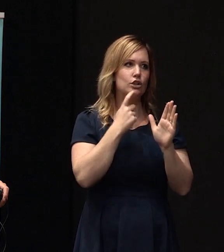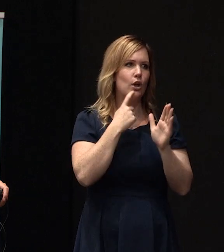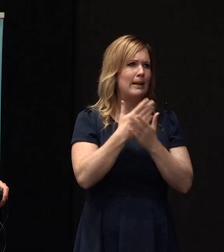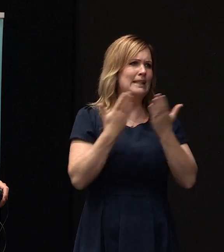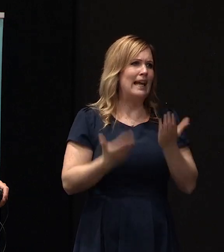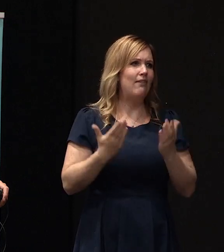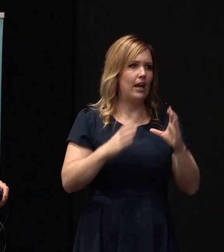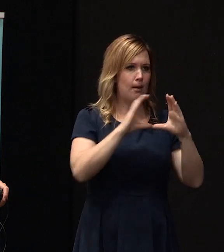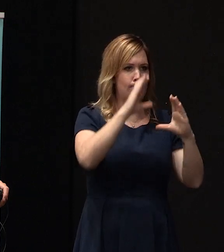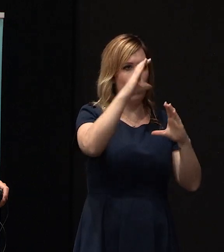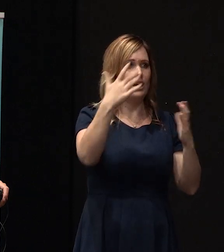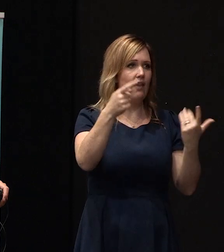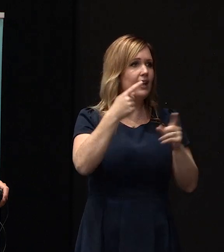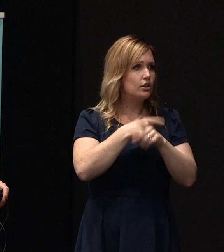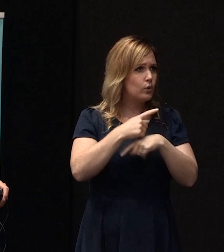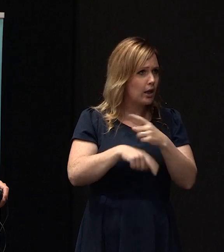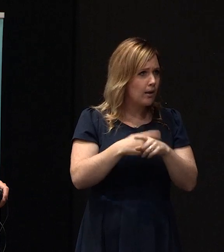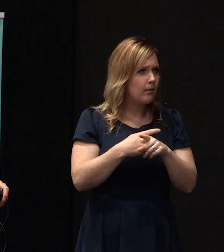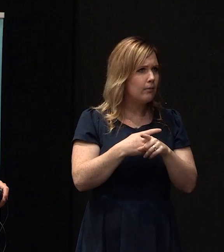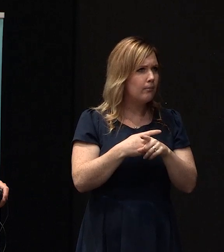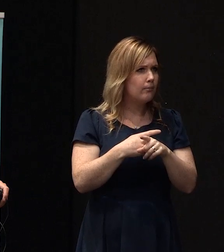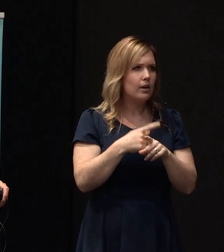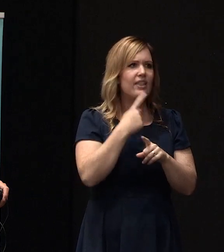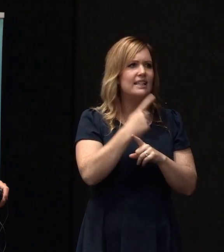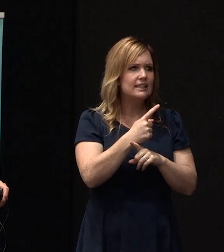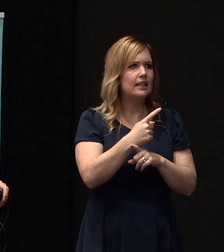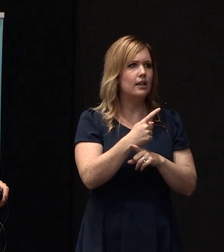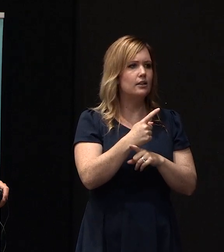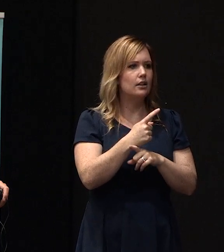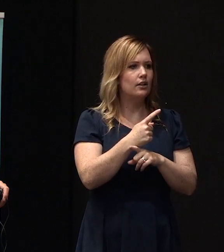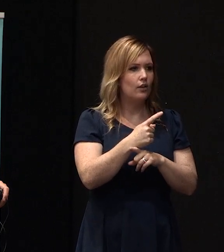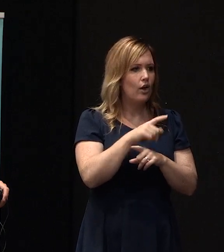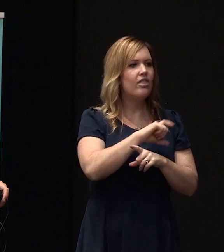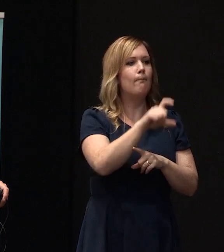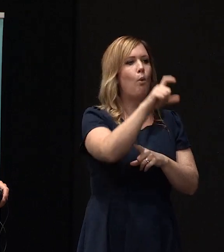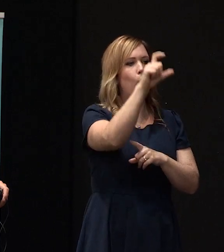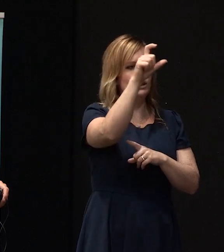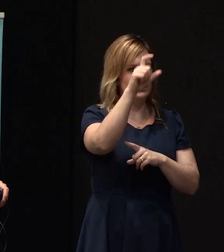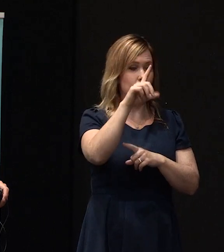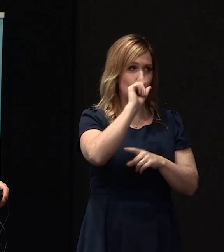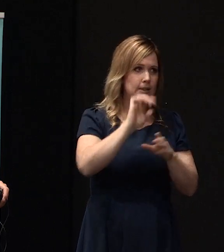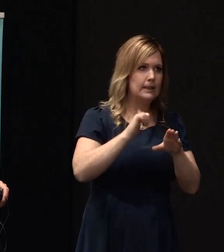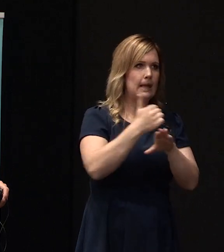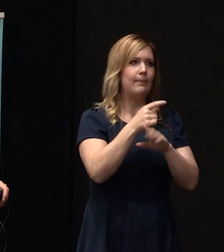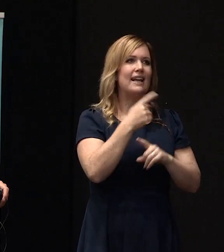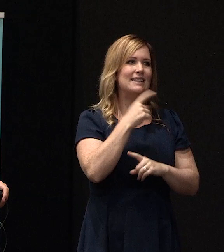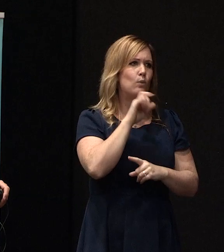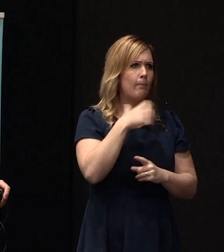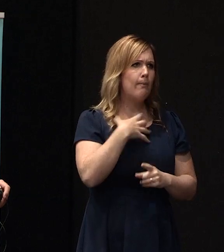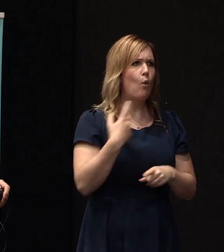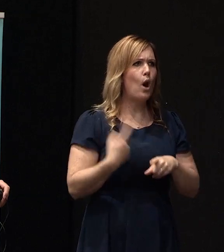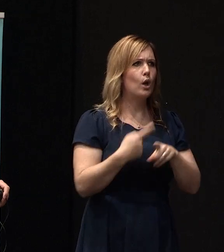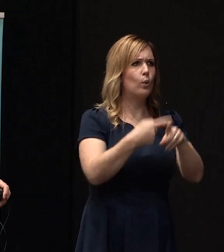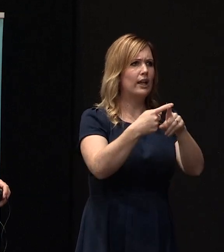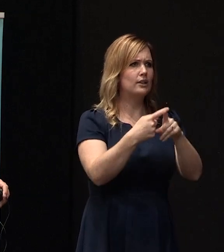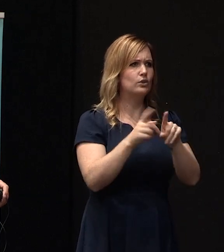they're saying that putting a linear wallboard up, that's fine, but it's more expensive. But I'm saying that it would take half as long to put a linear wallboard up as